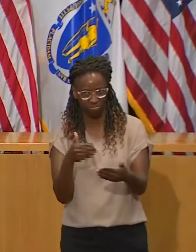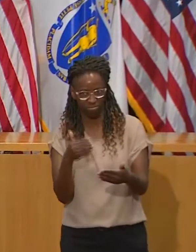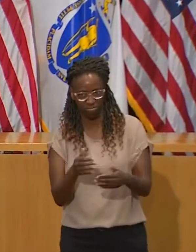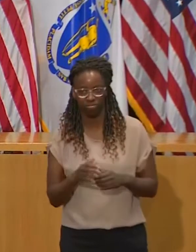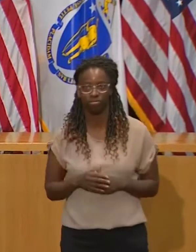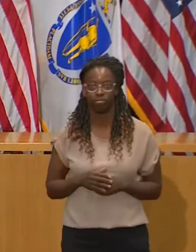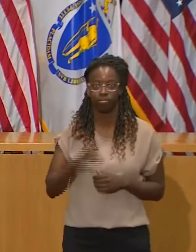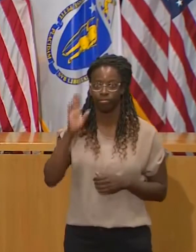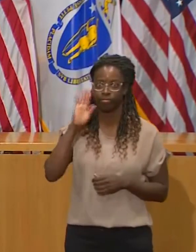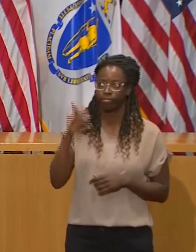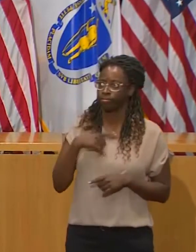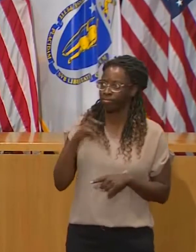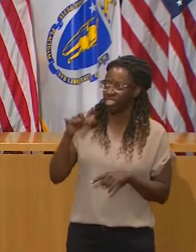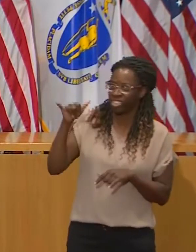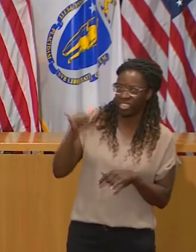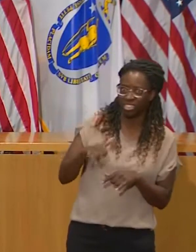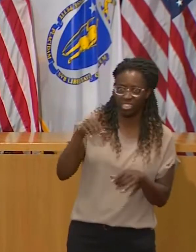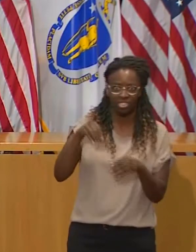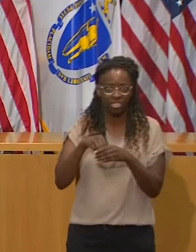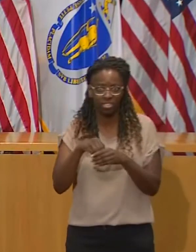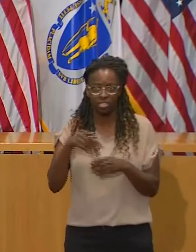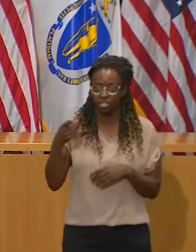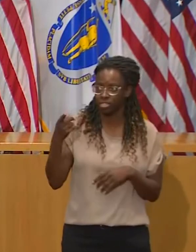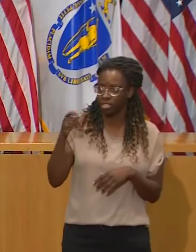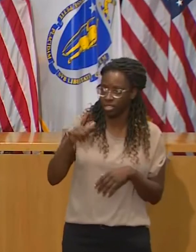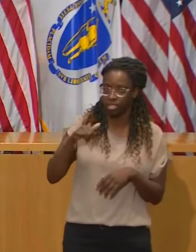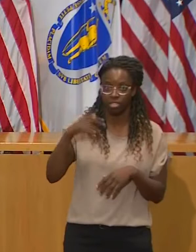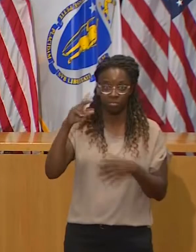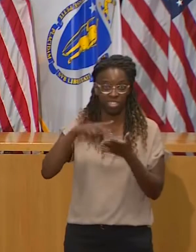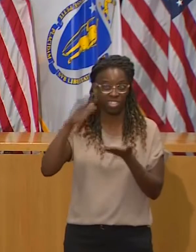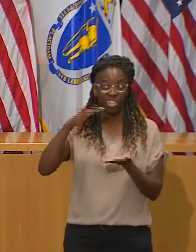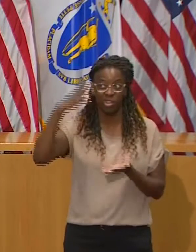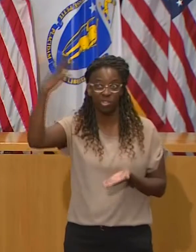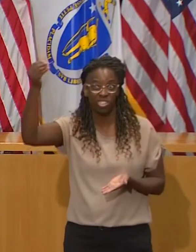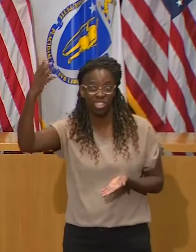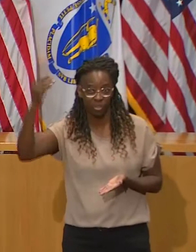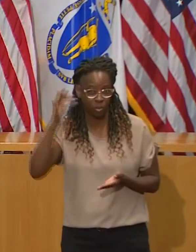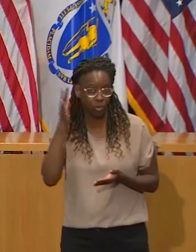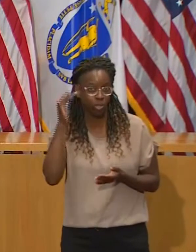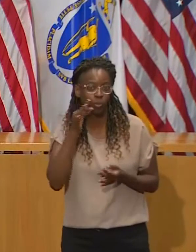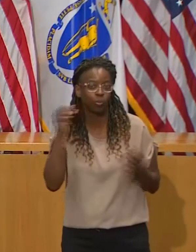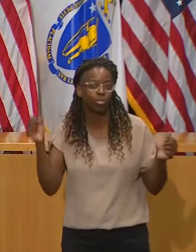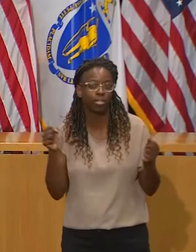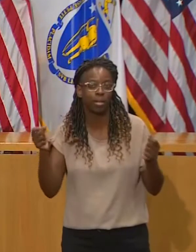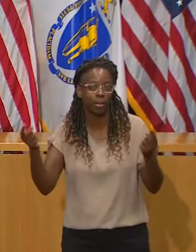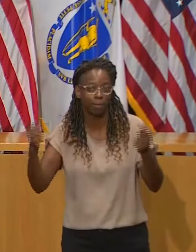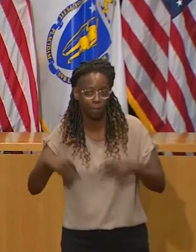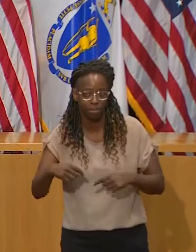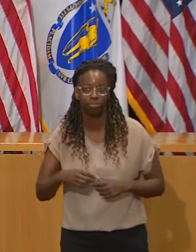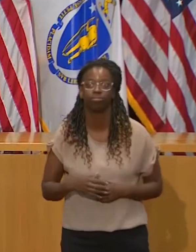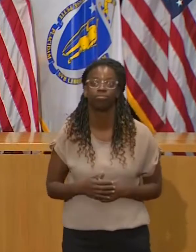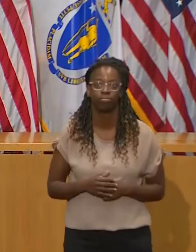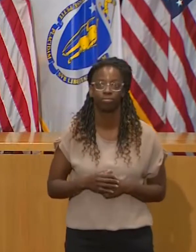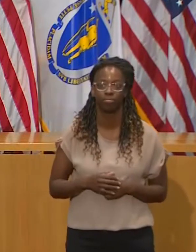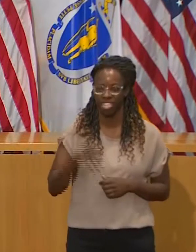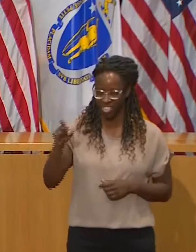have continued to climb, use your head and think about how your actions will affect those around you.